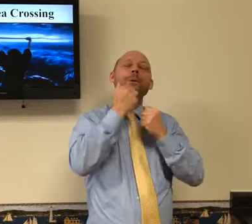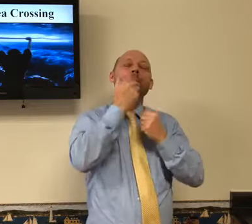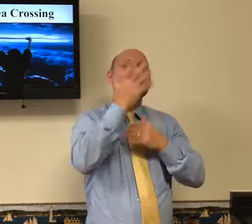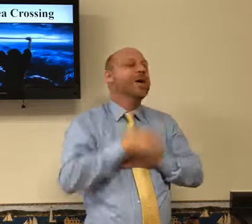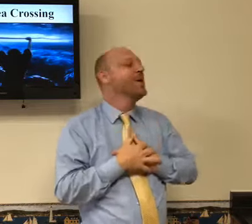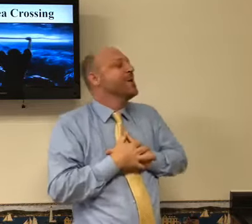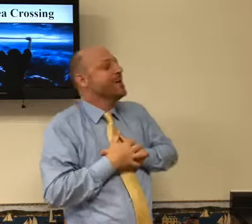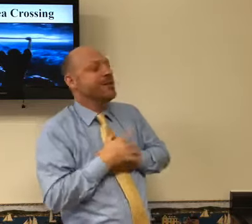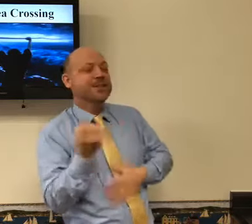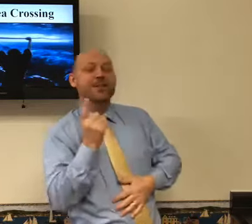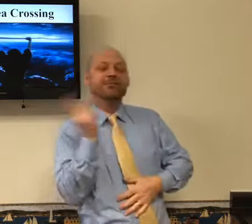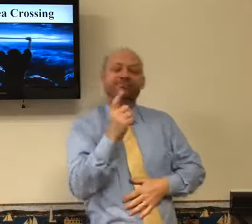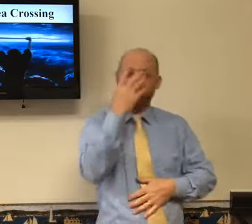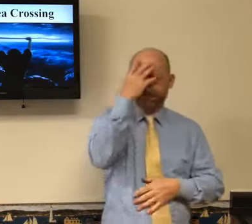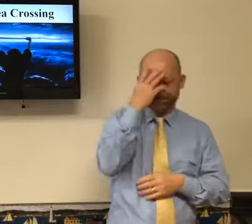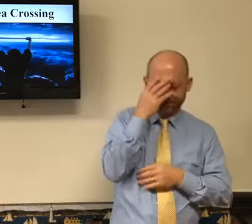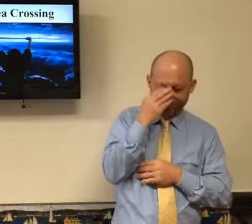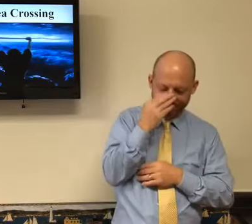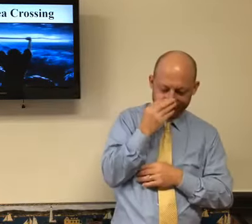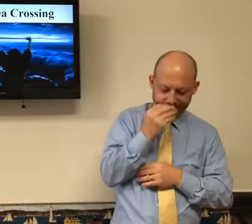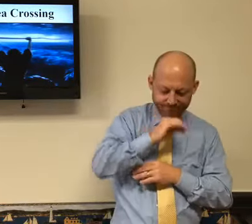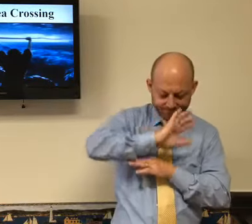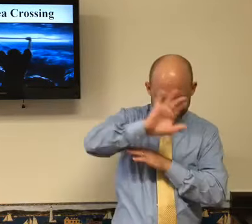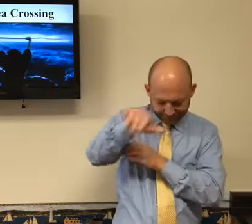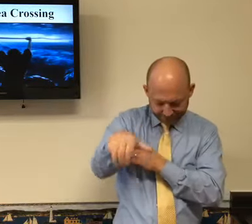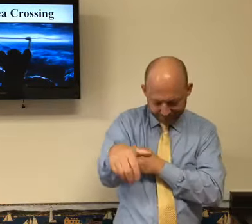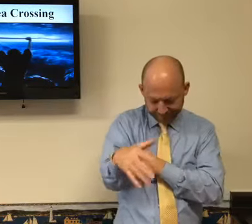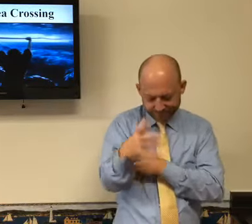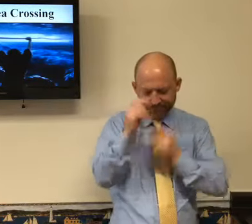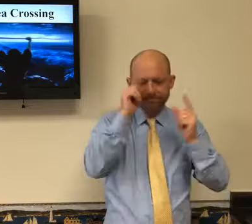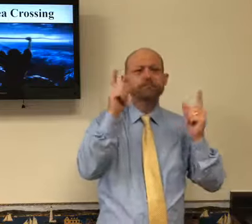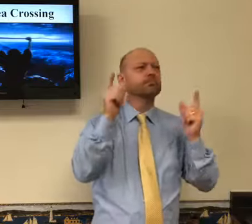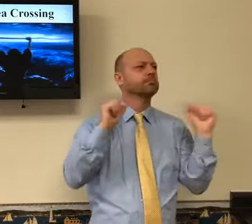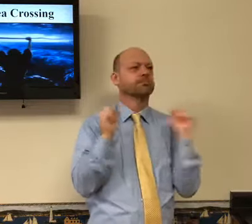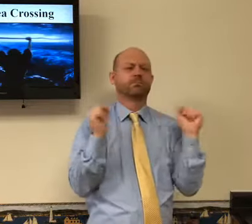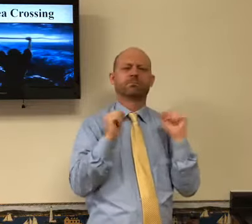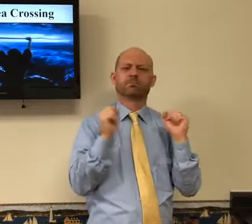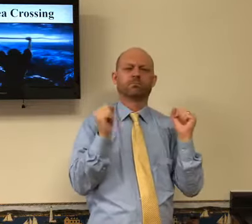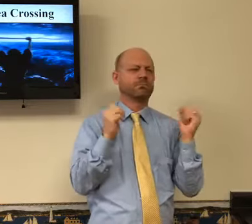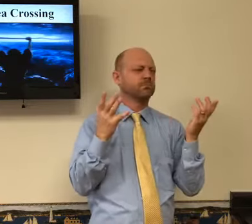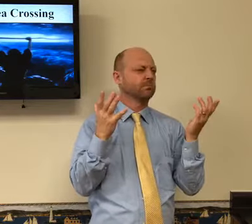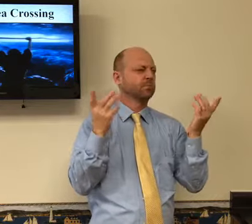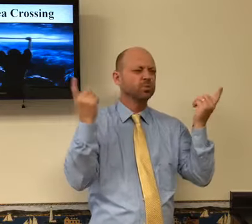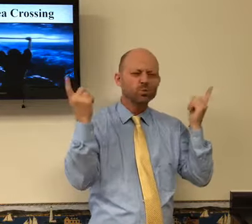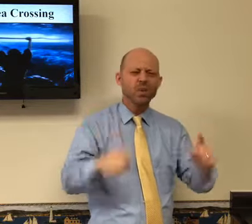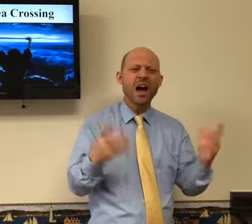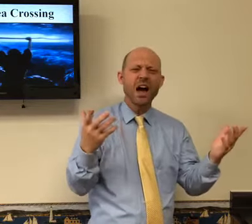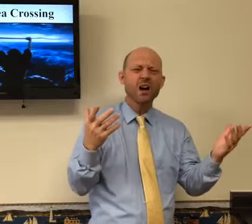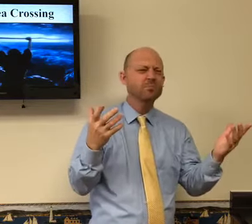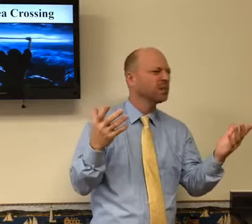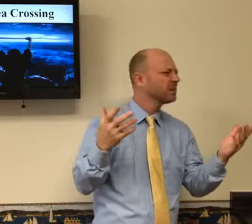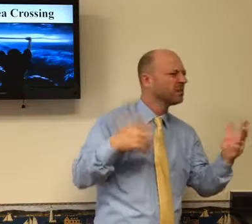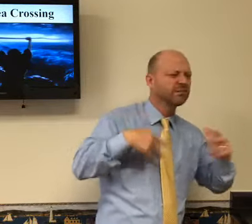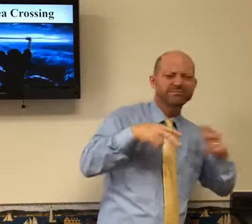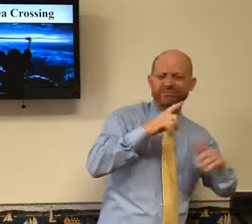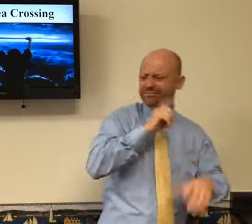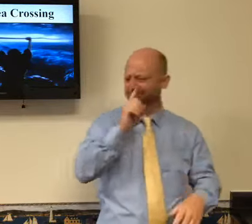happy. And, oh, we're going to be so warm in our house tonight. Went to sleep all night long, and I woke up, and it was freezing cold in our house. What